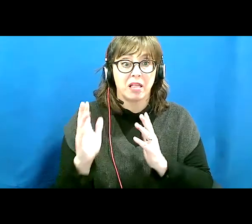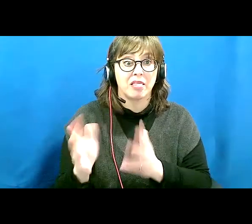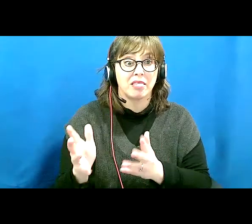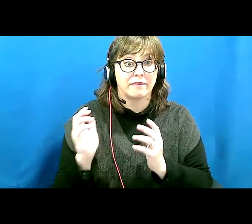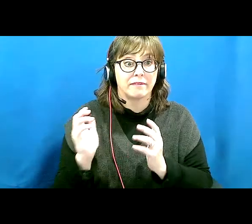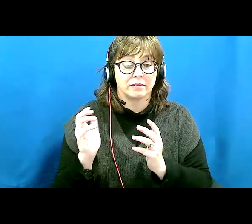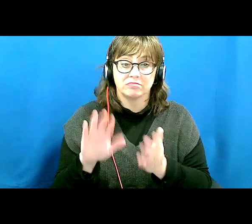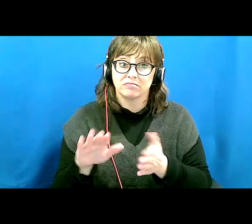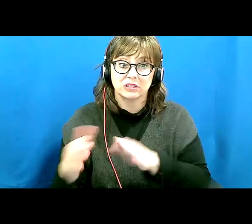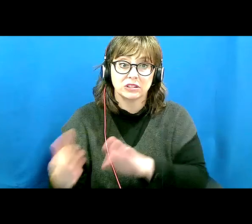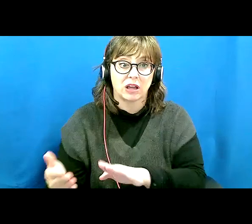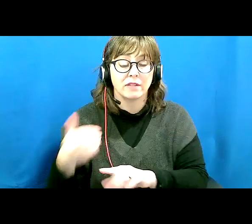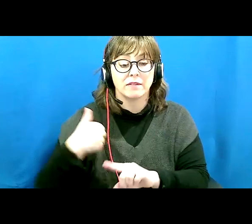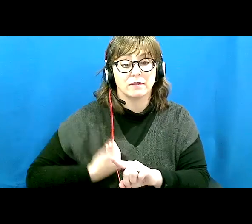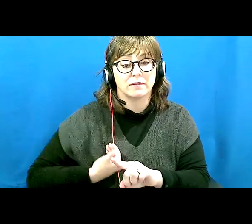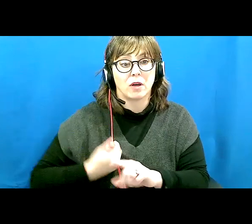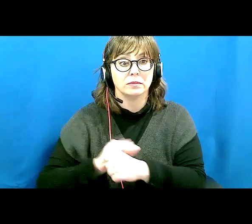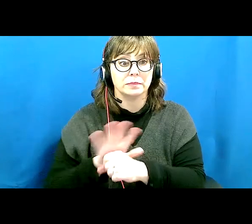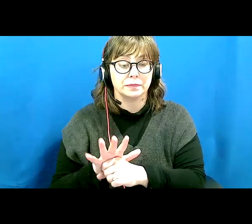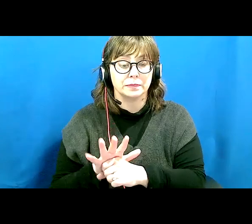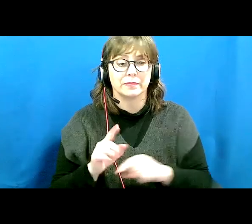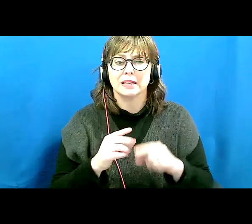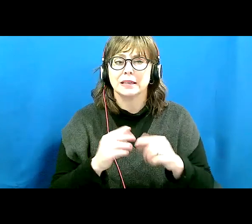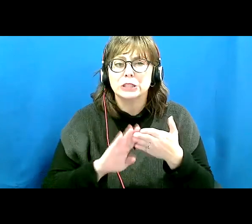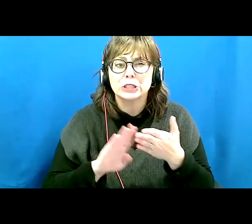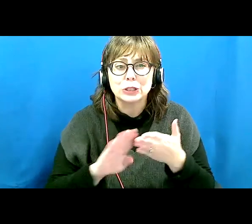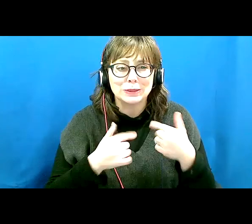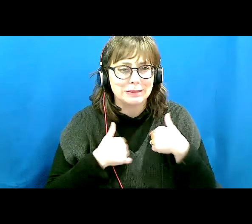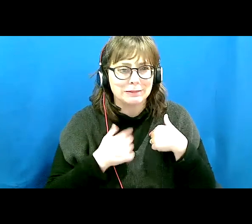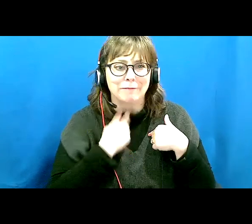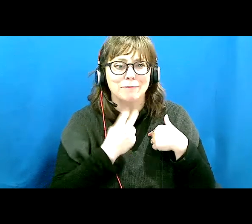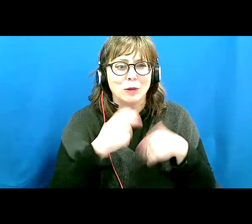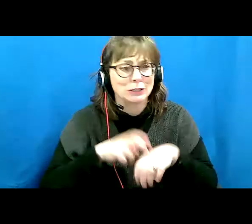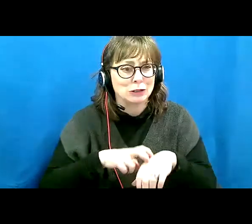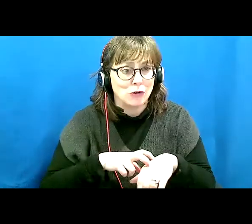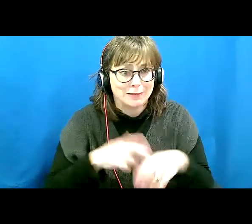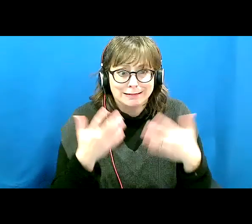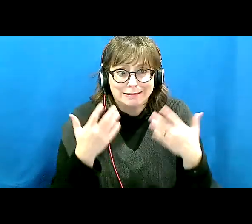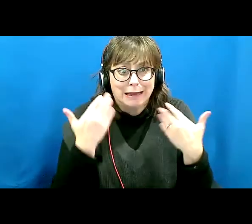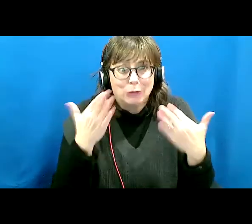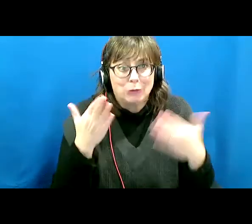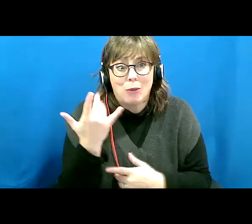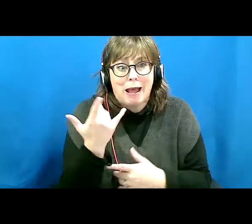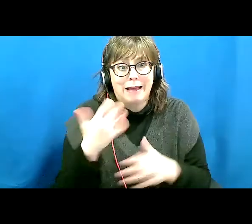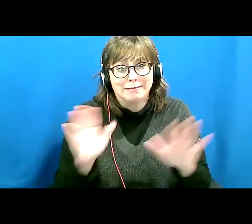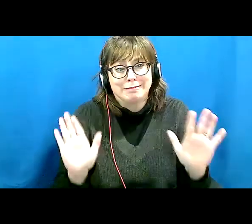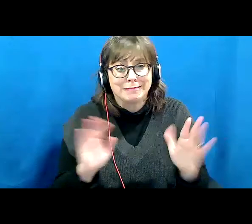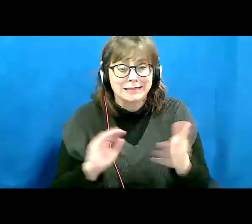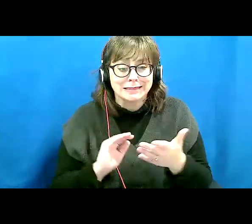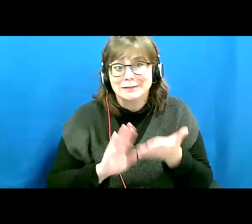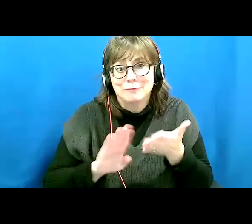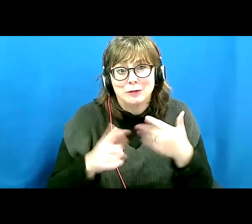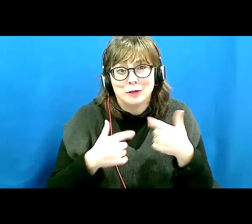-19. Excuse me, my voice is a bit nervous. I do not know why. So just forgive me while I continue.